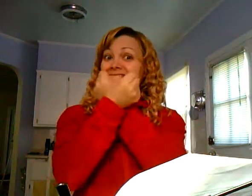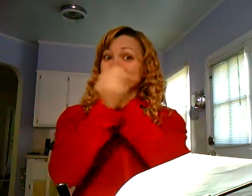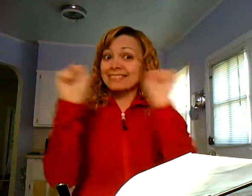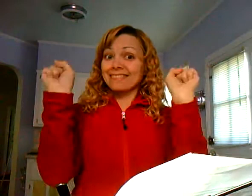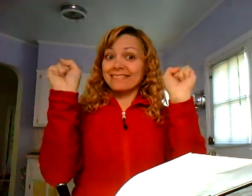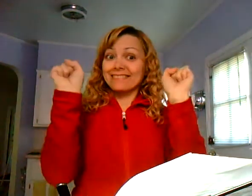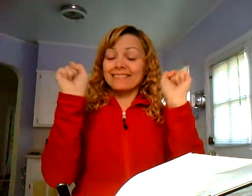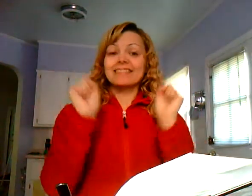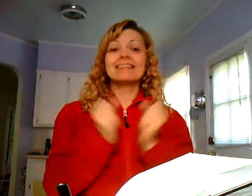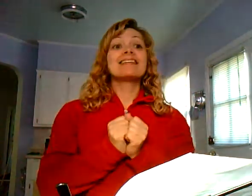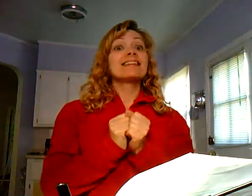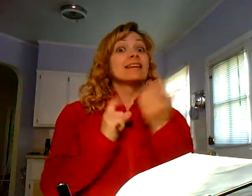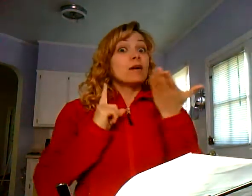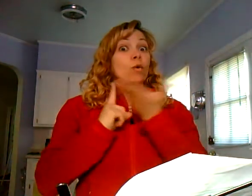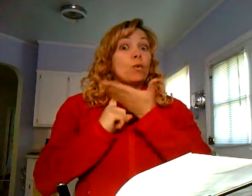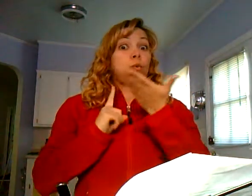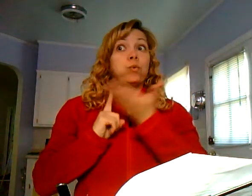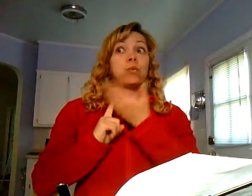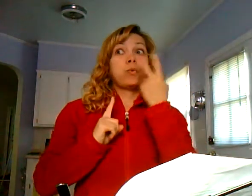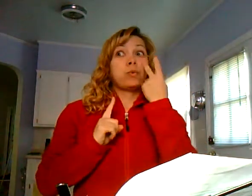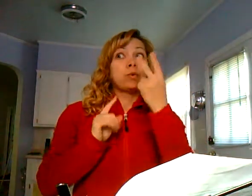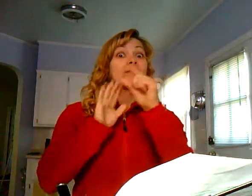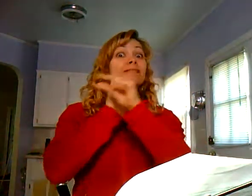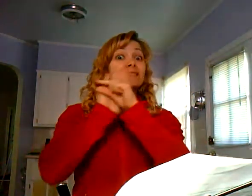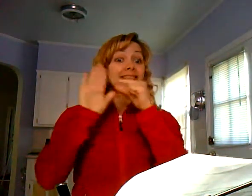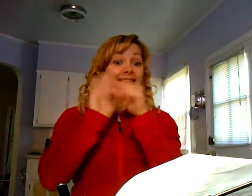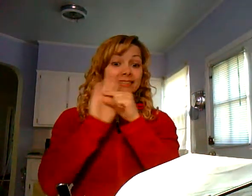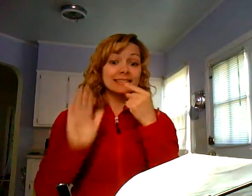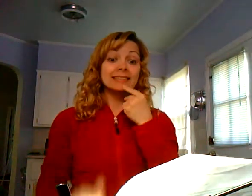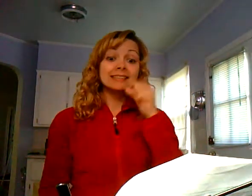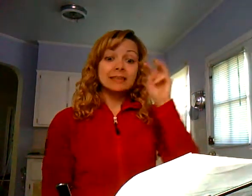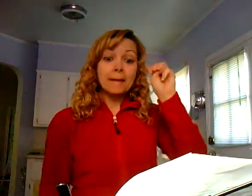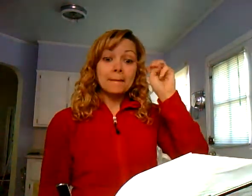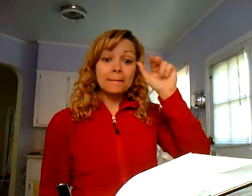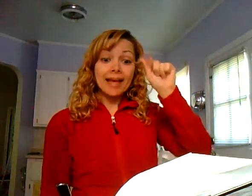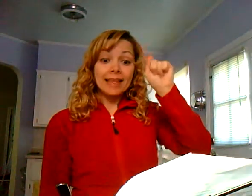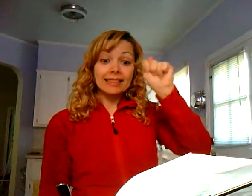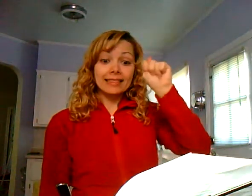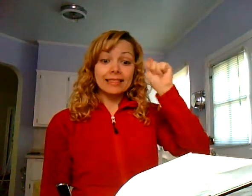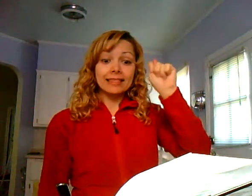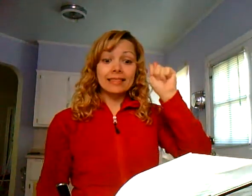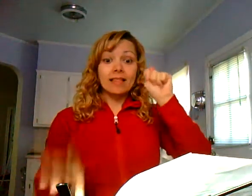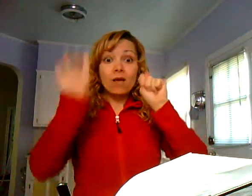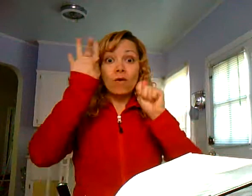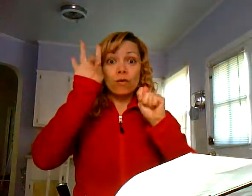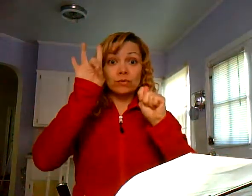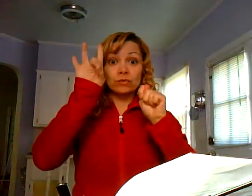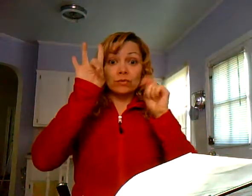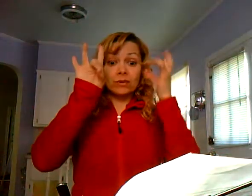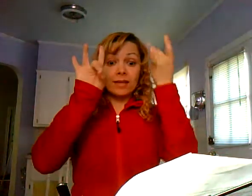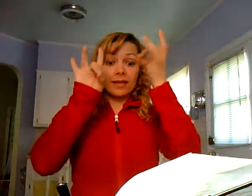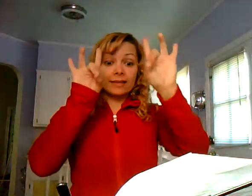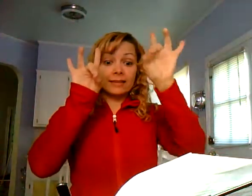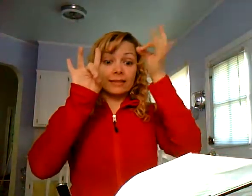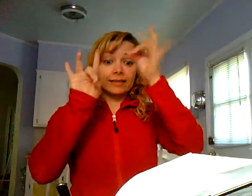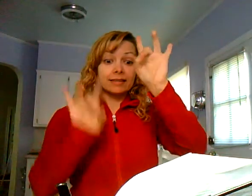need to go to church. I need to be saved. And I was convicted about the Bible verses, like Matthew, chapter 8,